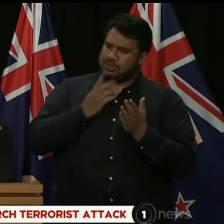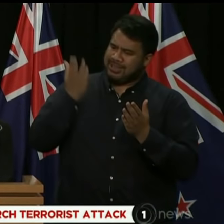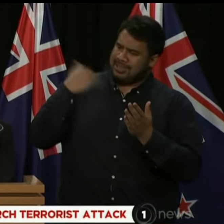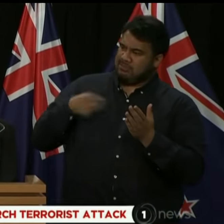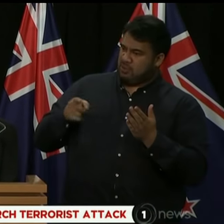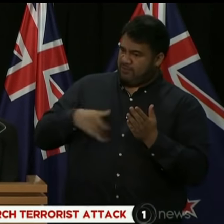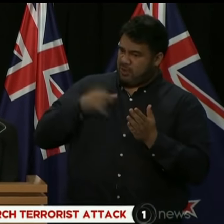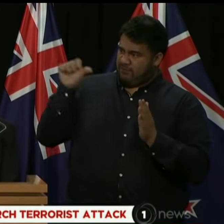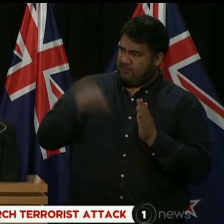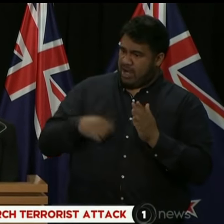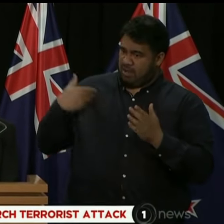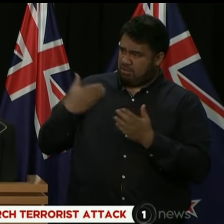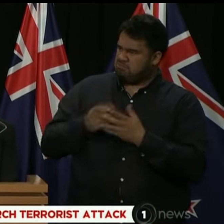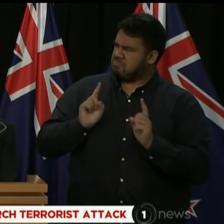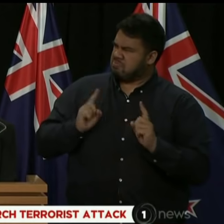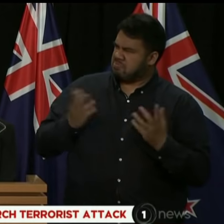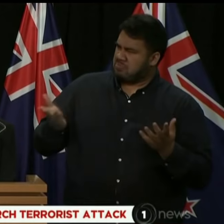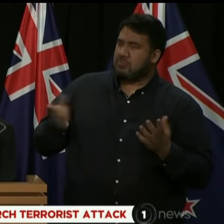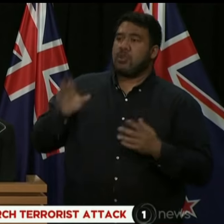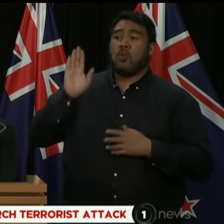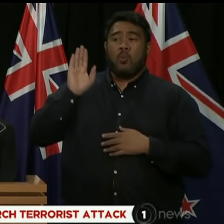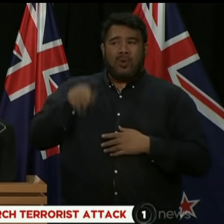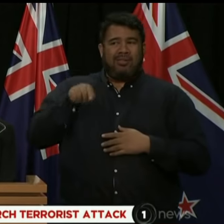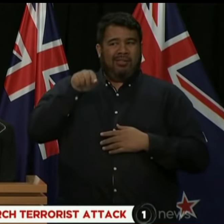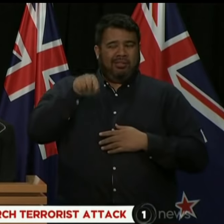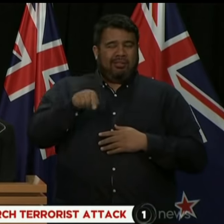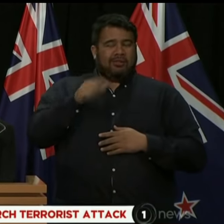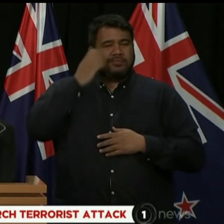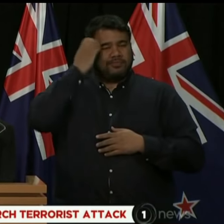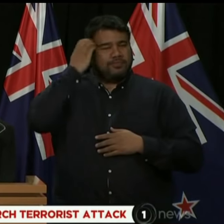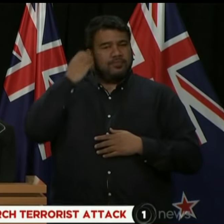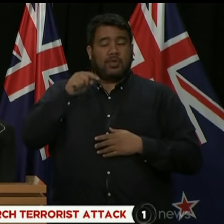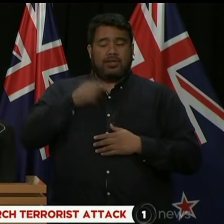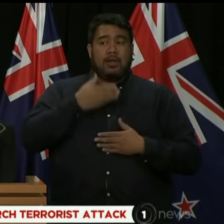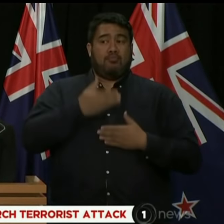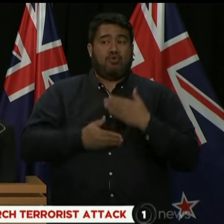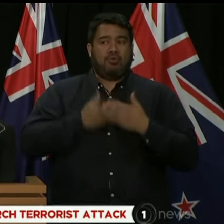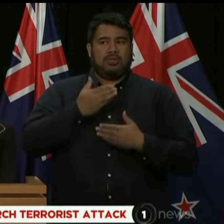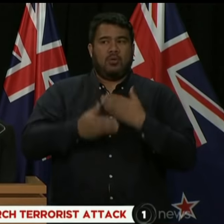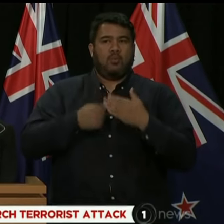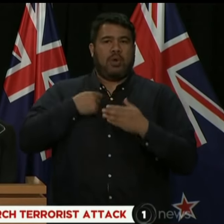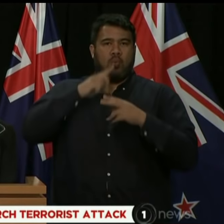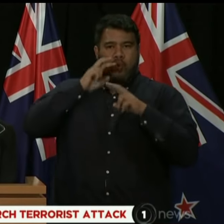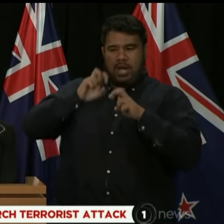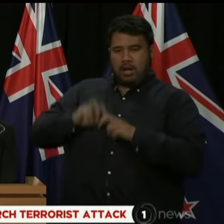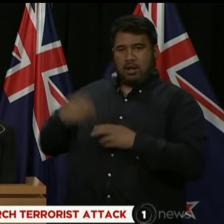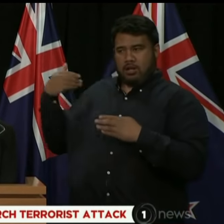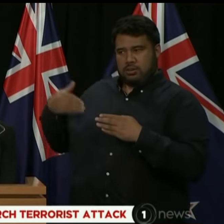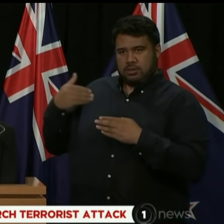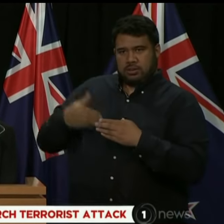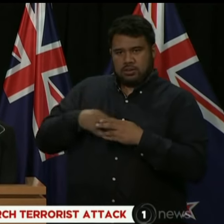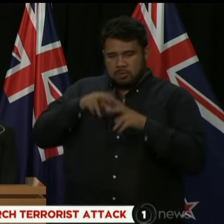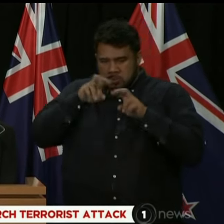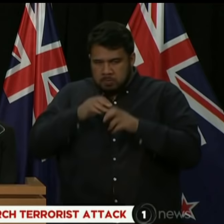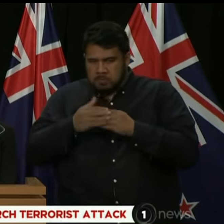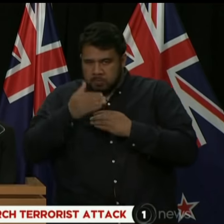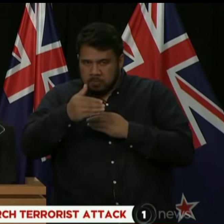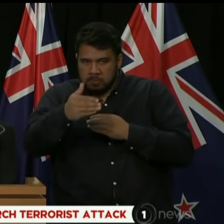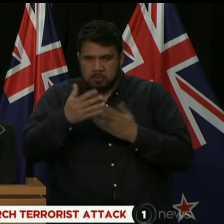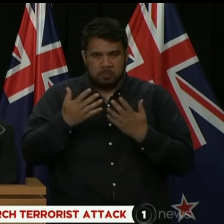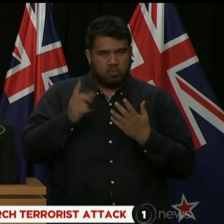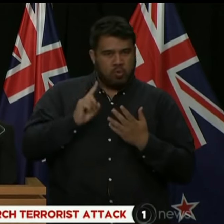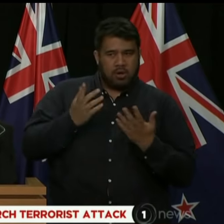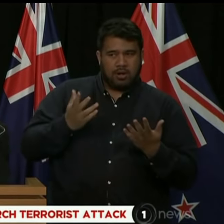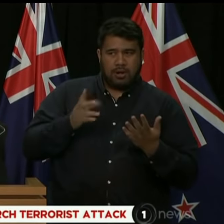Well, obviously, as I've said, that's a chain of events that we are currently analysing. But the mere fact,